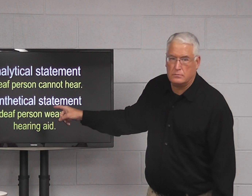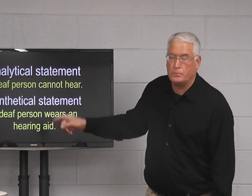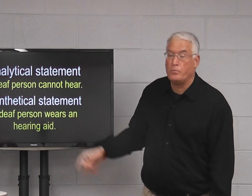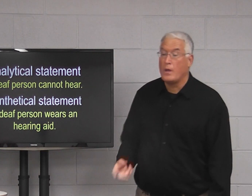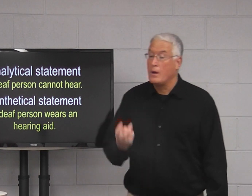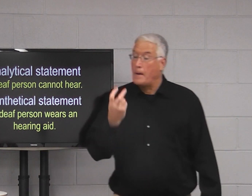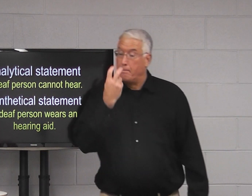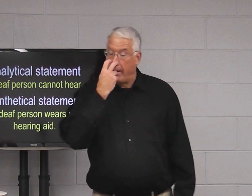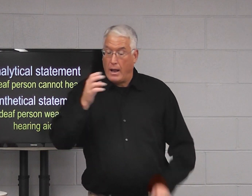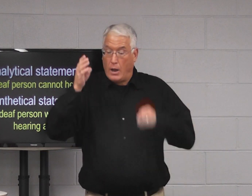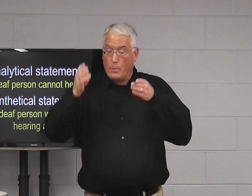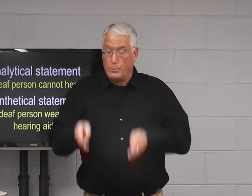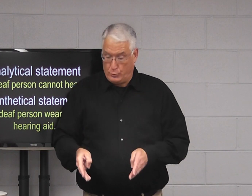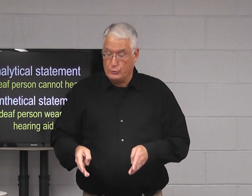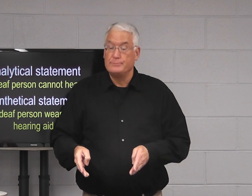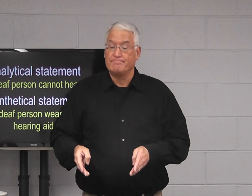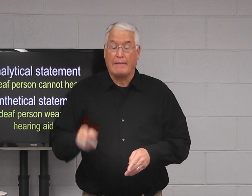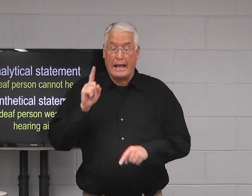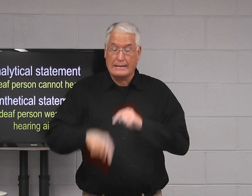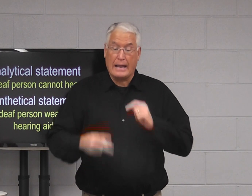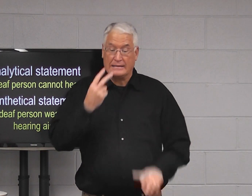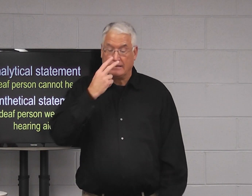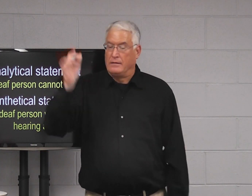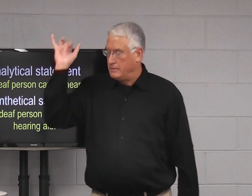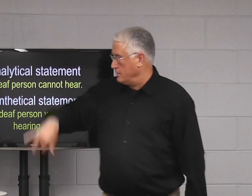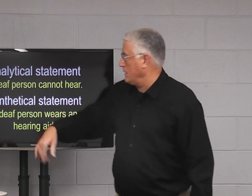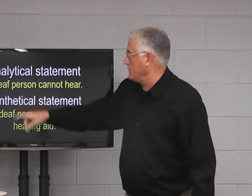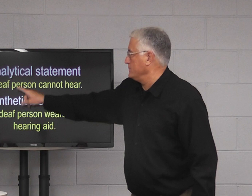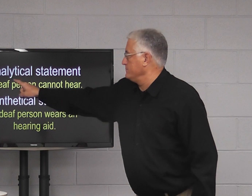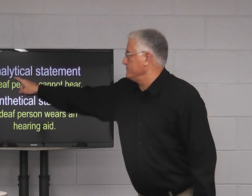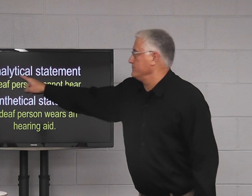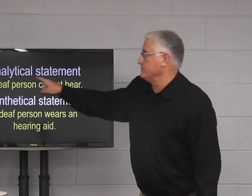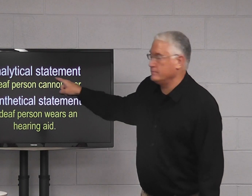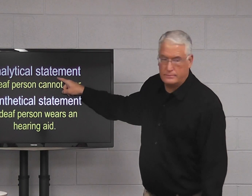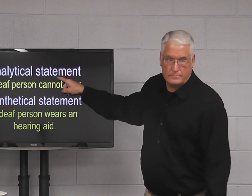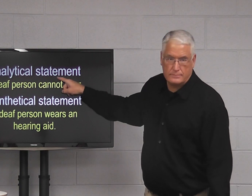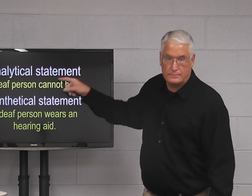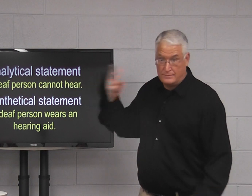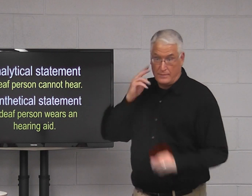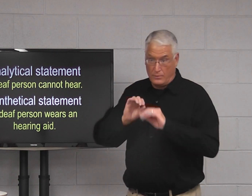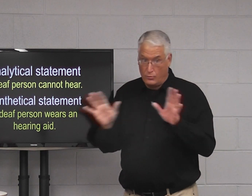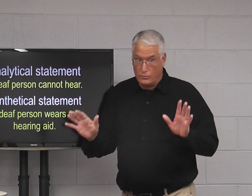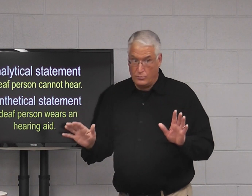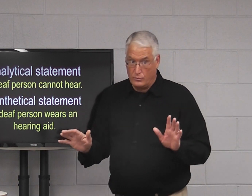what this means? A blind person can't see. That's an analytical statement.